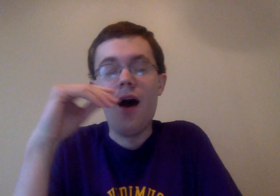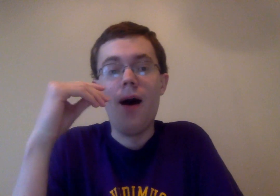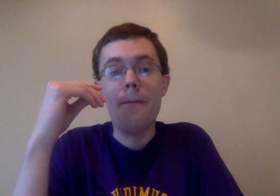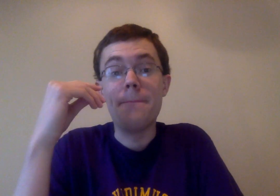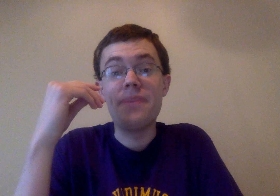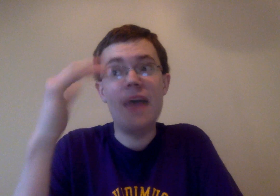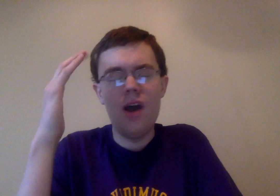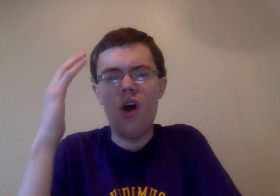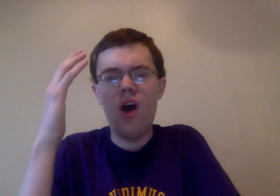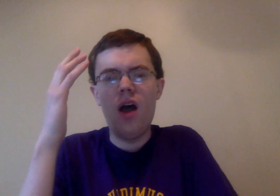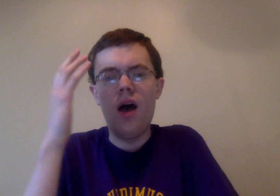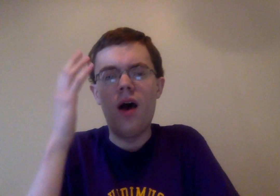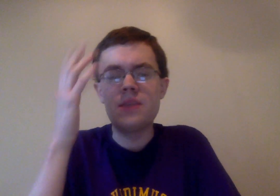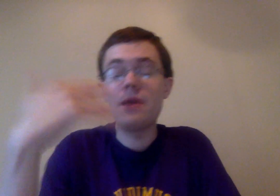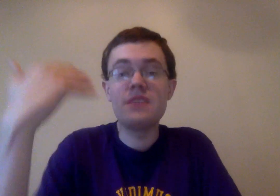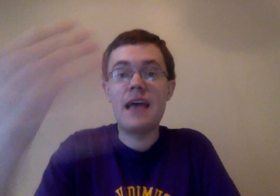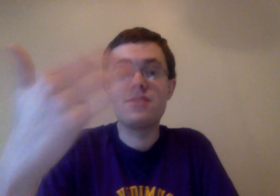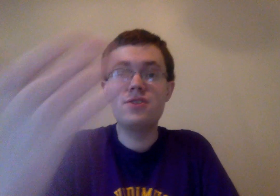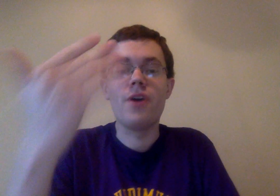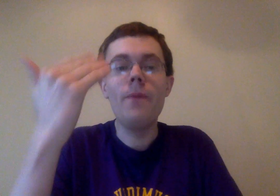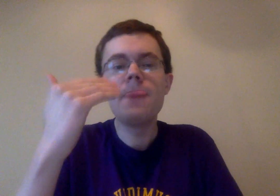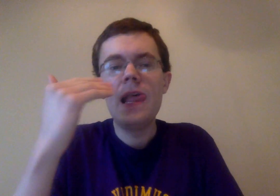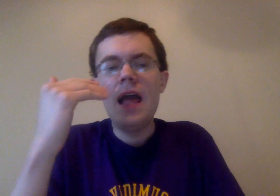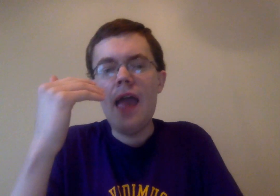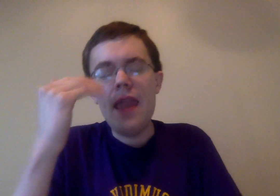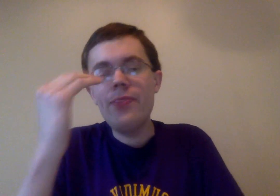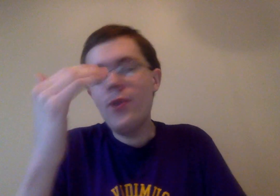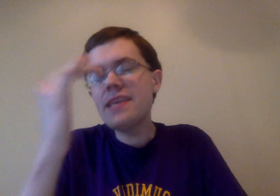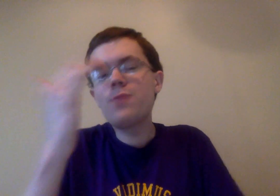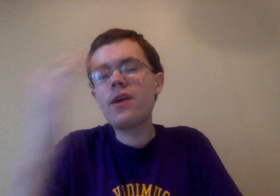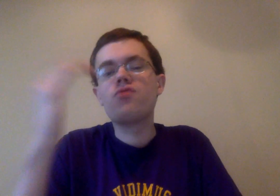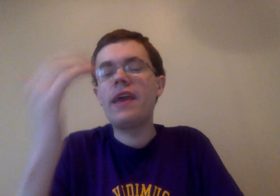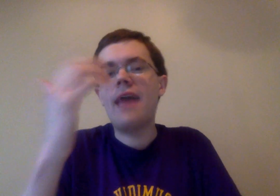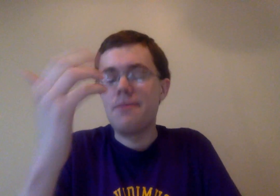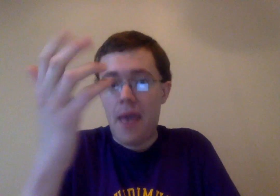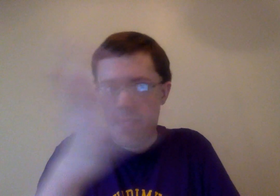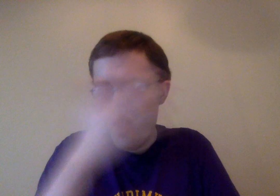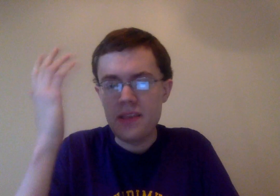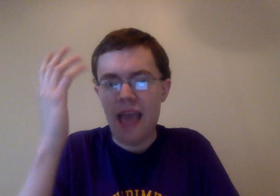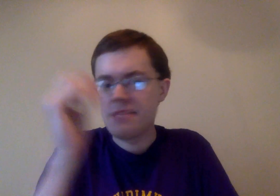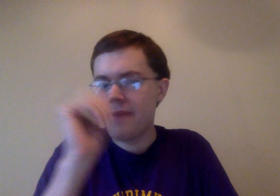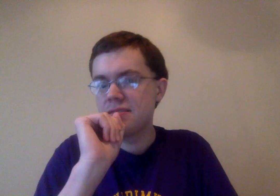Um, but then, uh, someone comes and attacks the studio, and it looks like he's wearing a rain headband, like, on his gas mask.